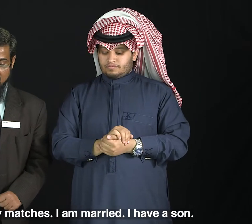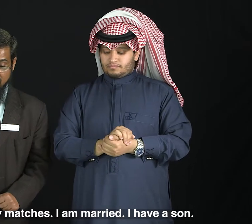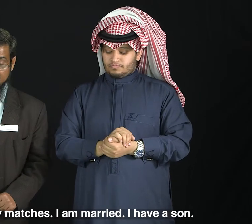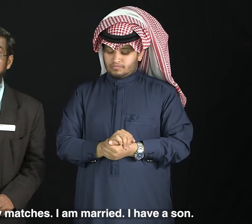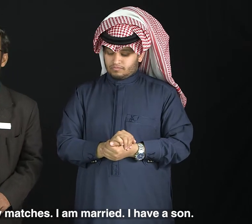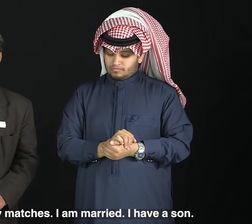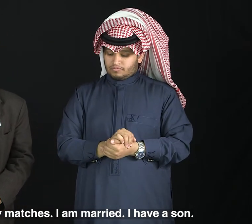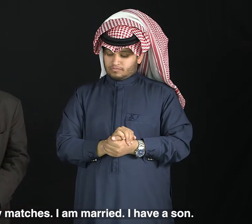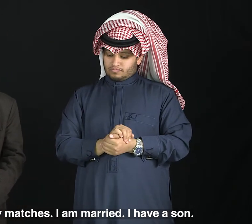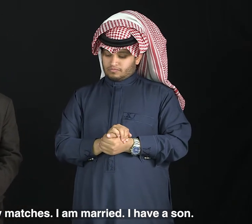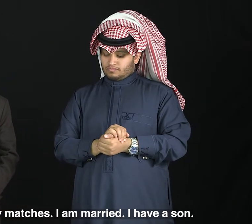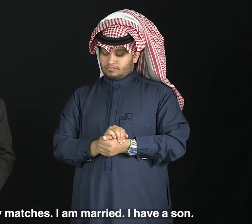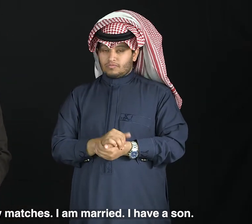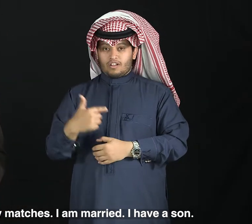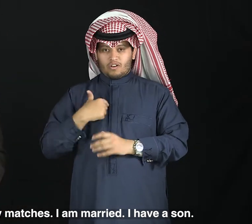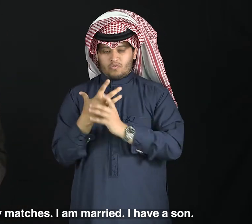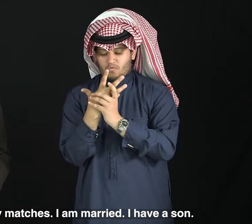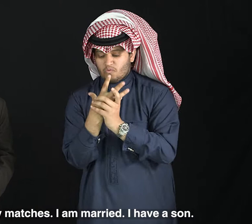I have a son.